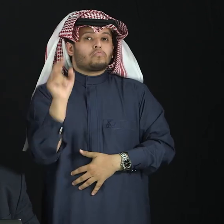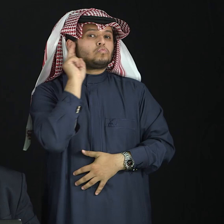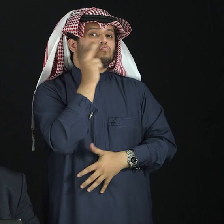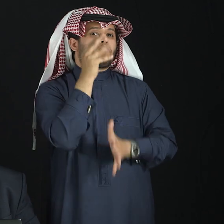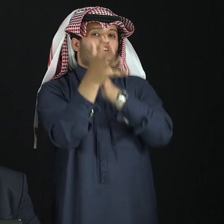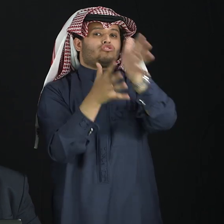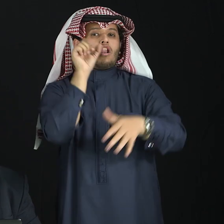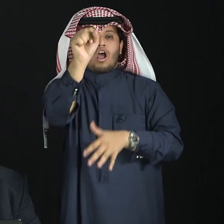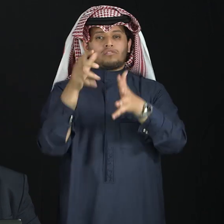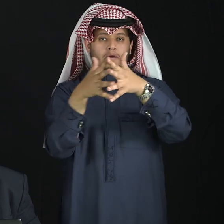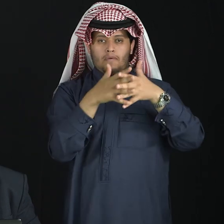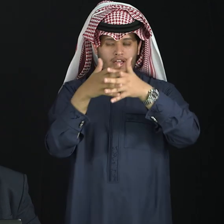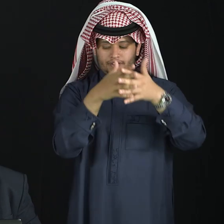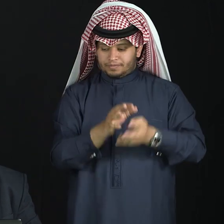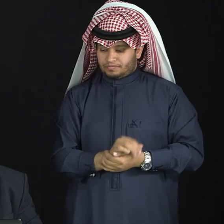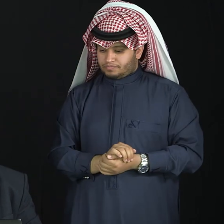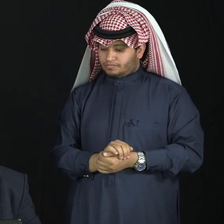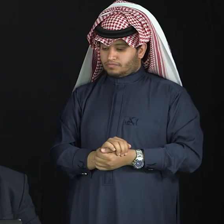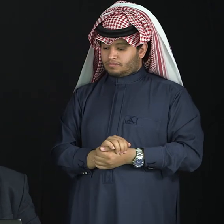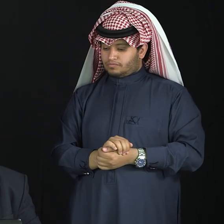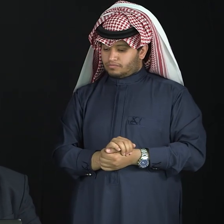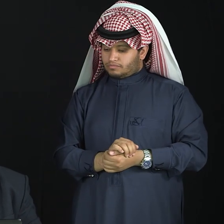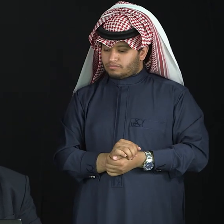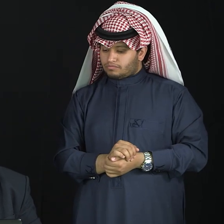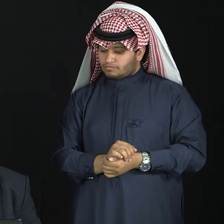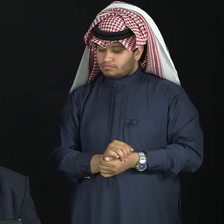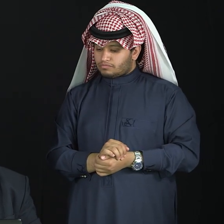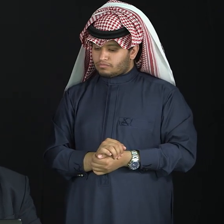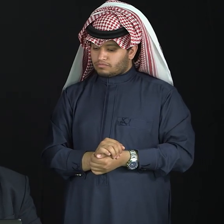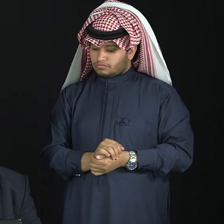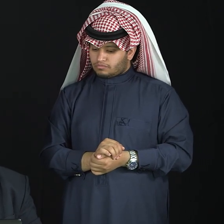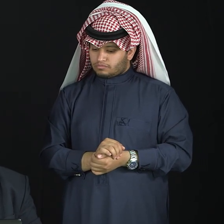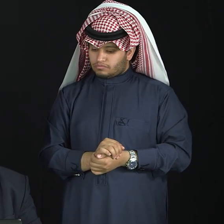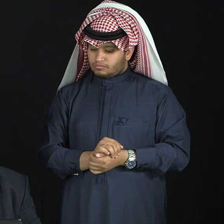language. Okay? We can try some other words.